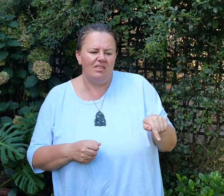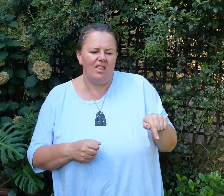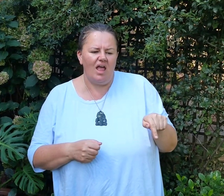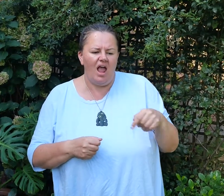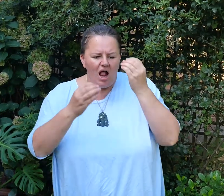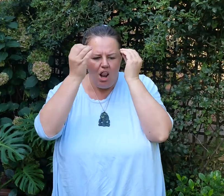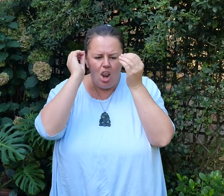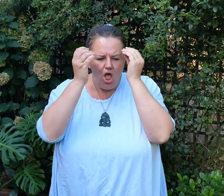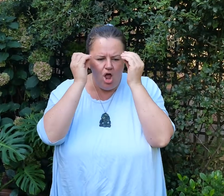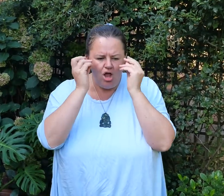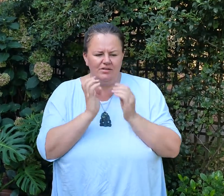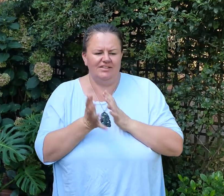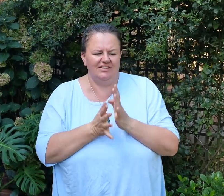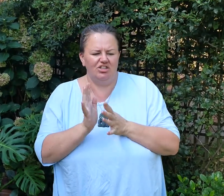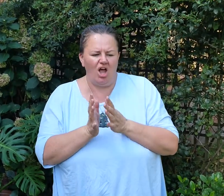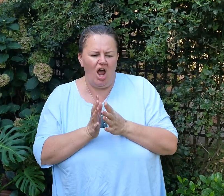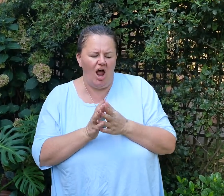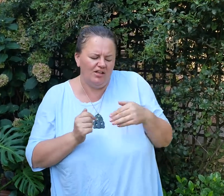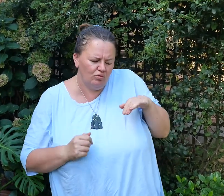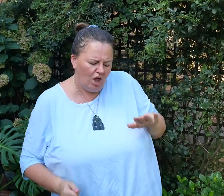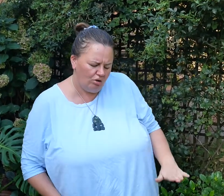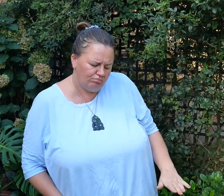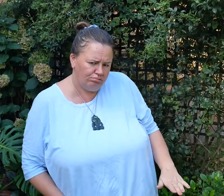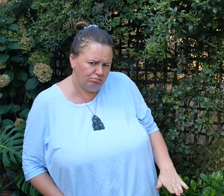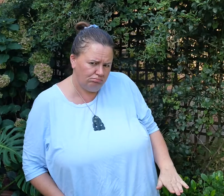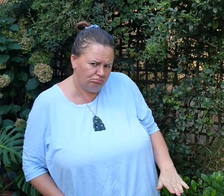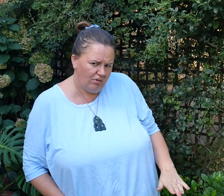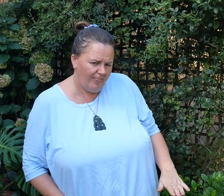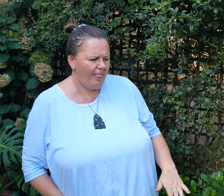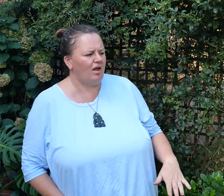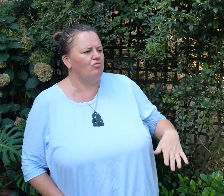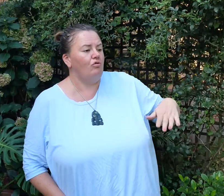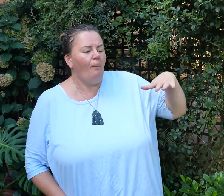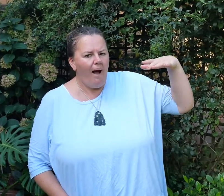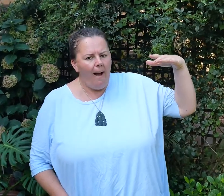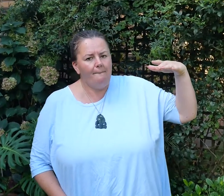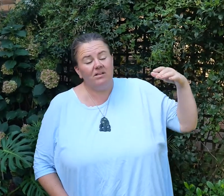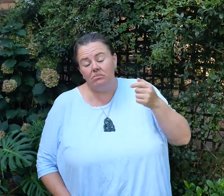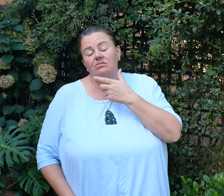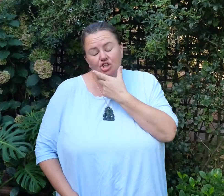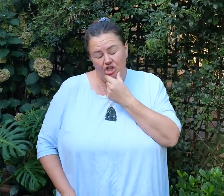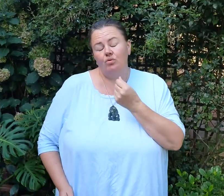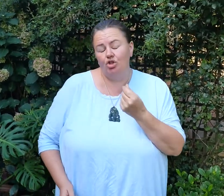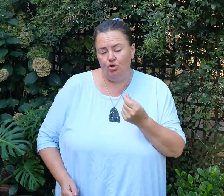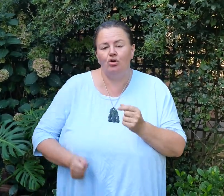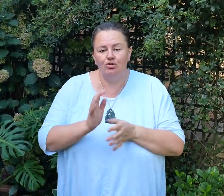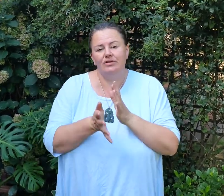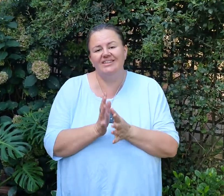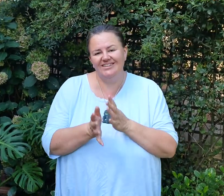They learn signs when they're little. They grow up using those